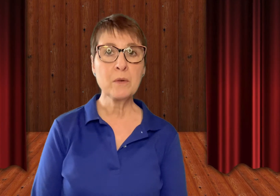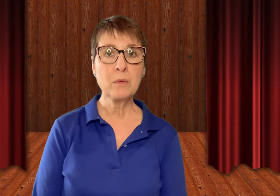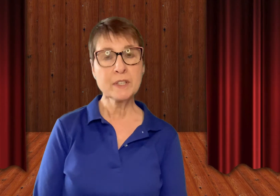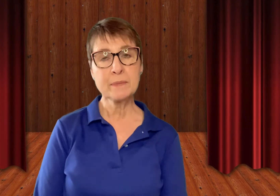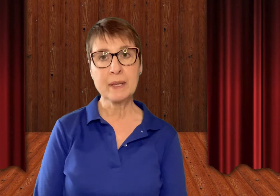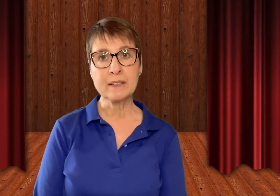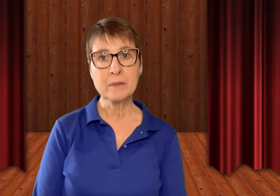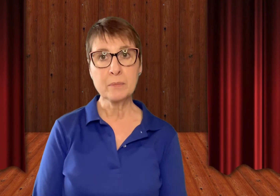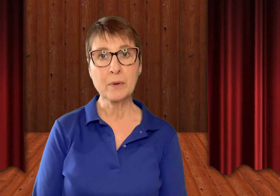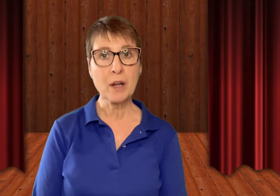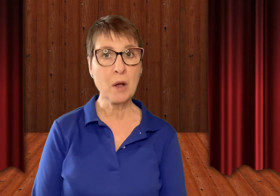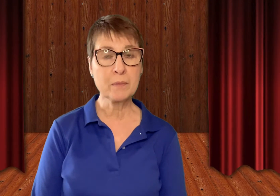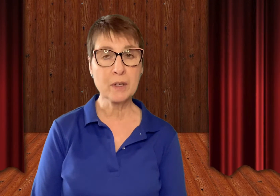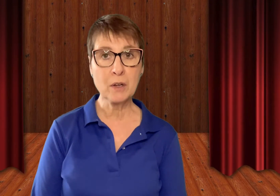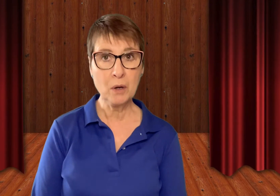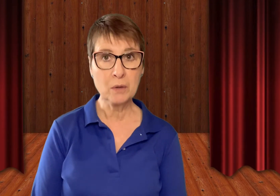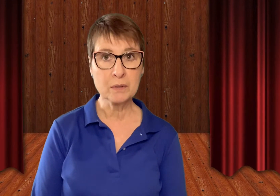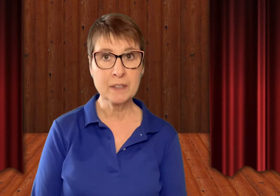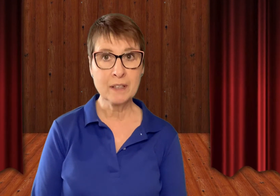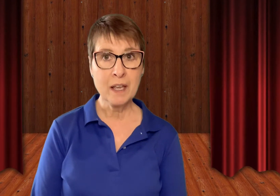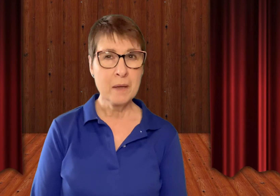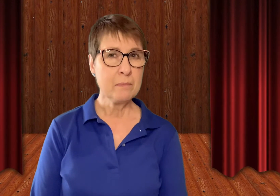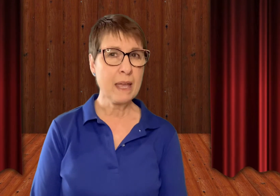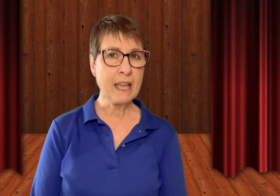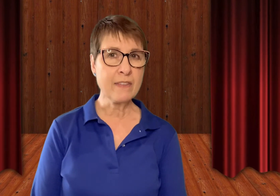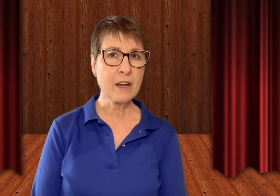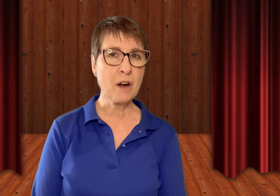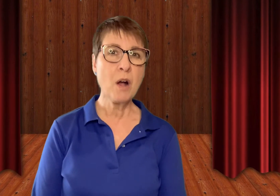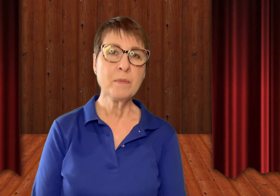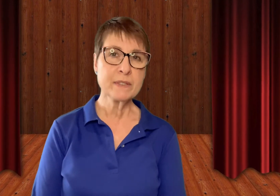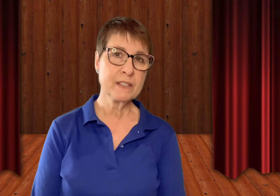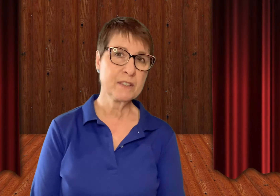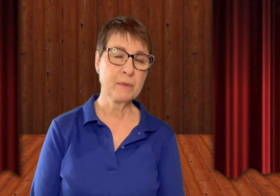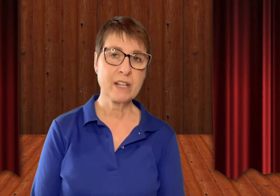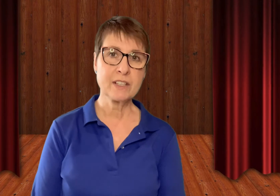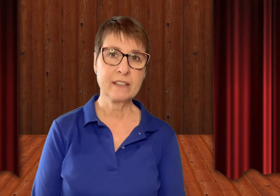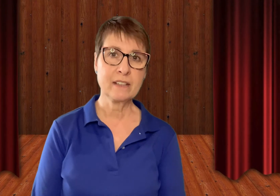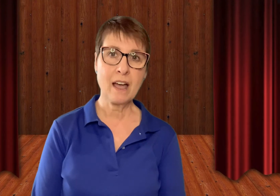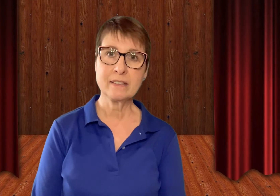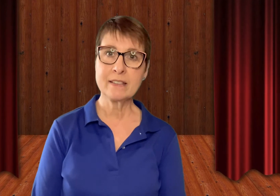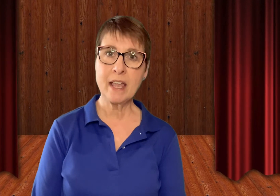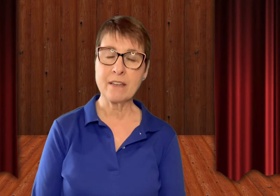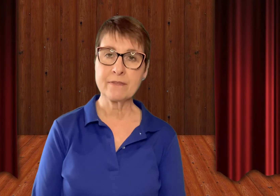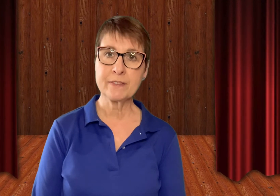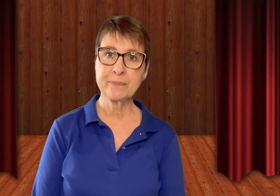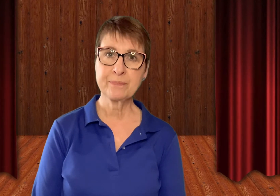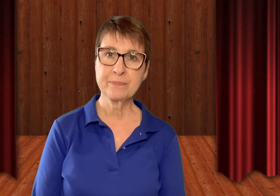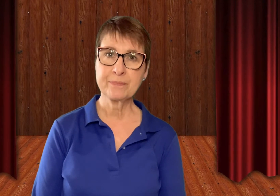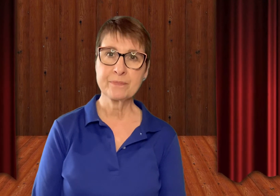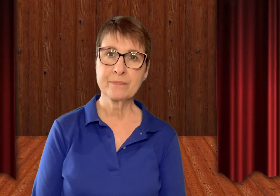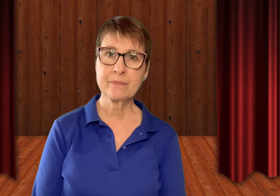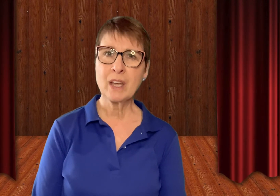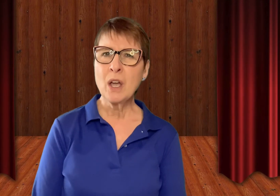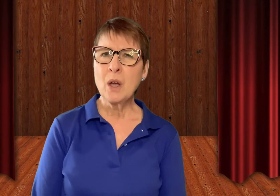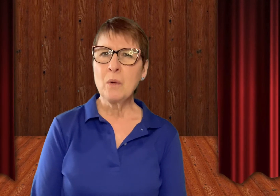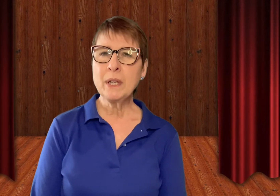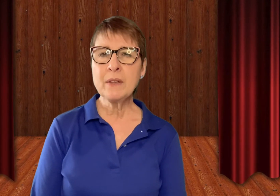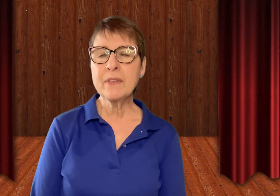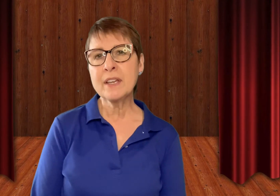woodsman brought home the gold, making their home situation unsafe. What do you think is